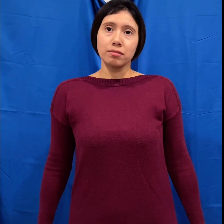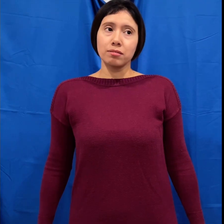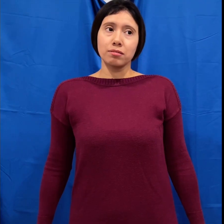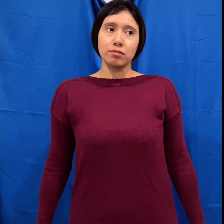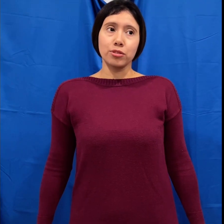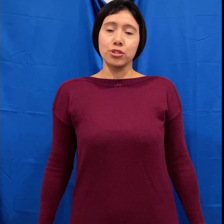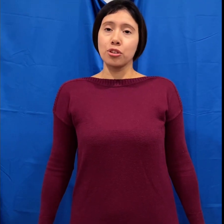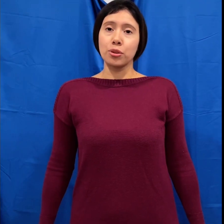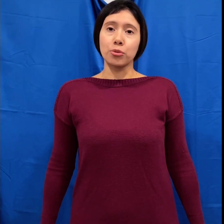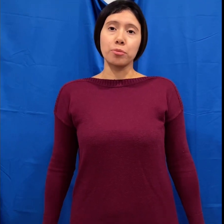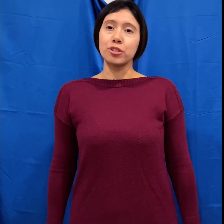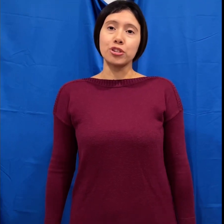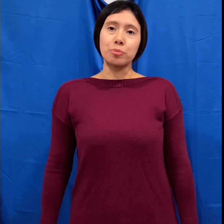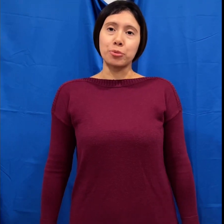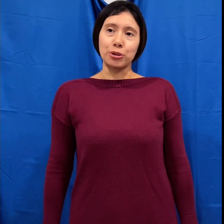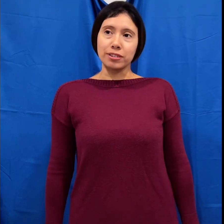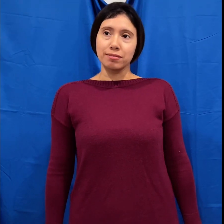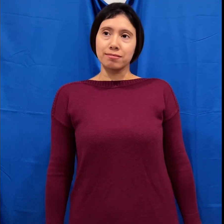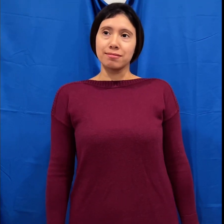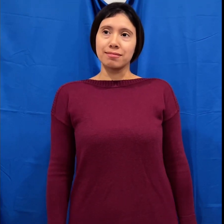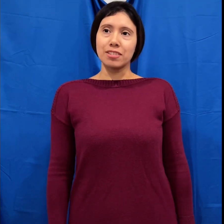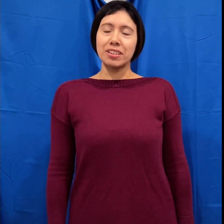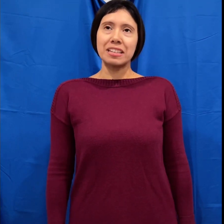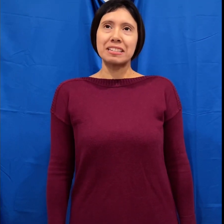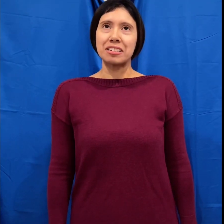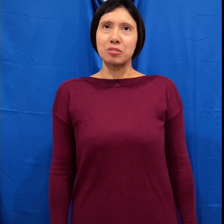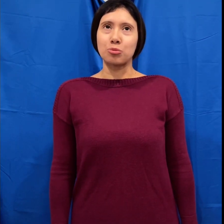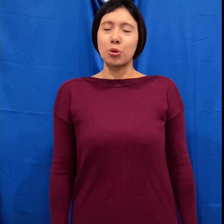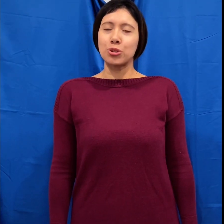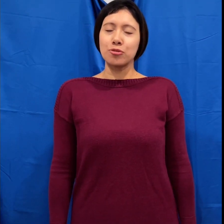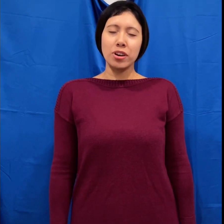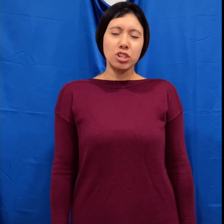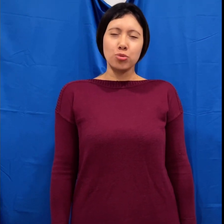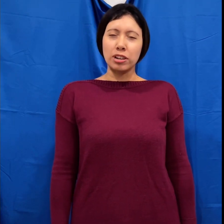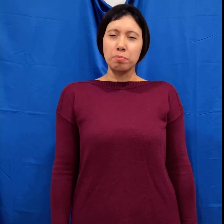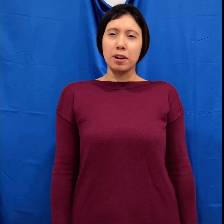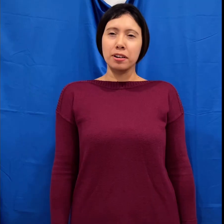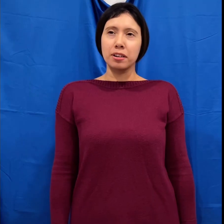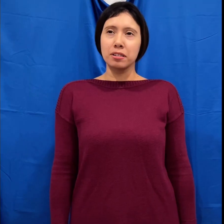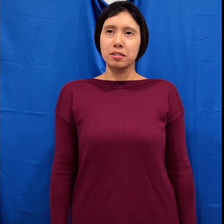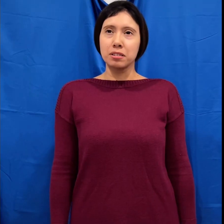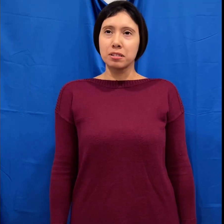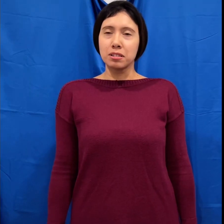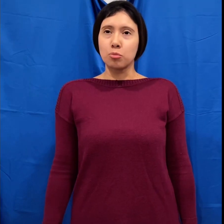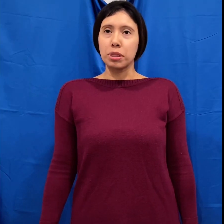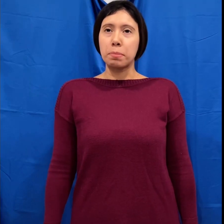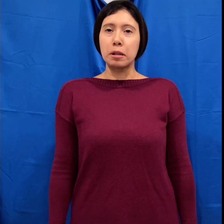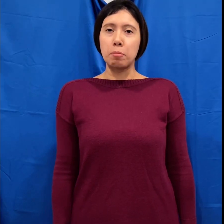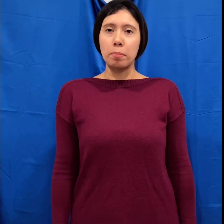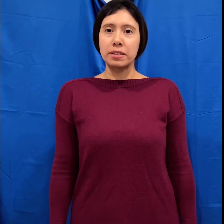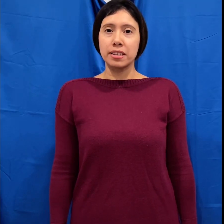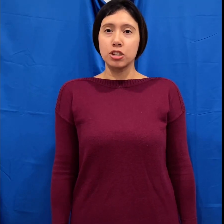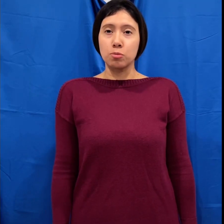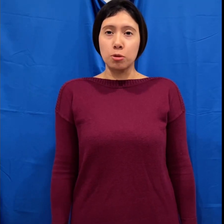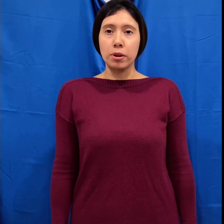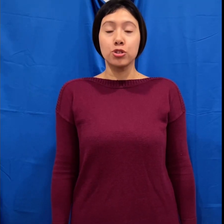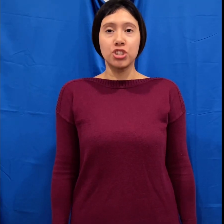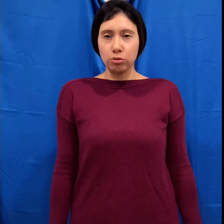there's nothing worth being dirt poor. Living in a roach-infested trailer park with a pill-popping skisomoma who genuinely